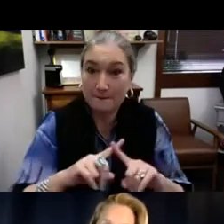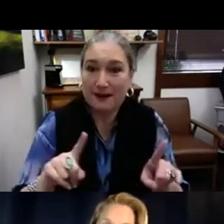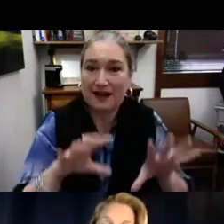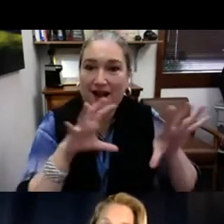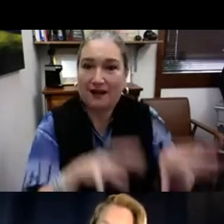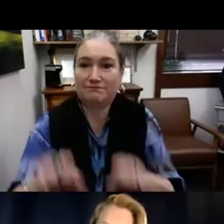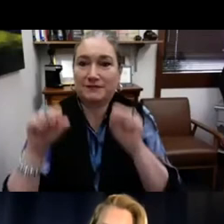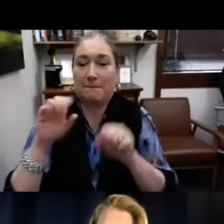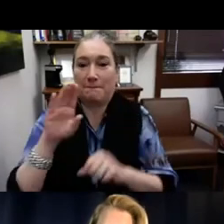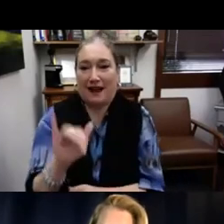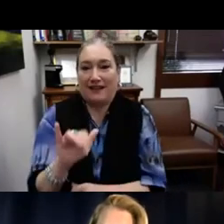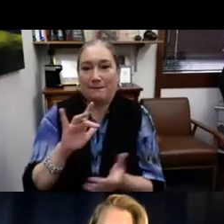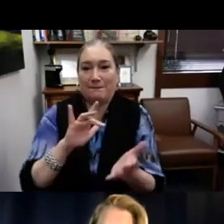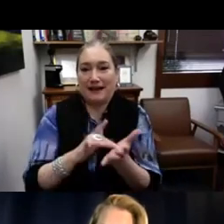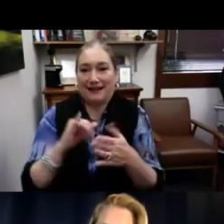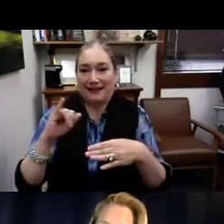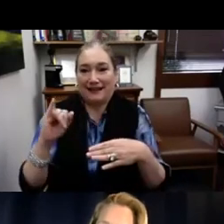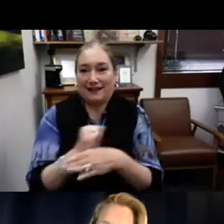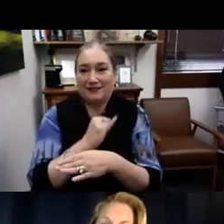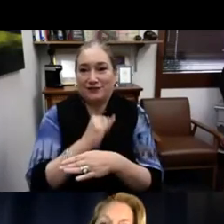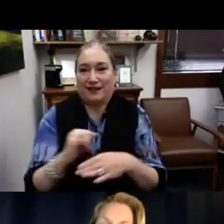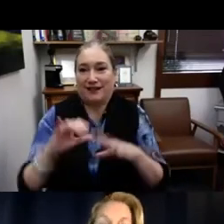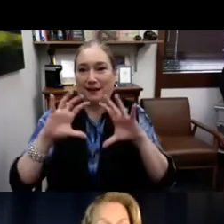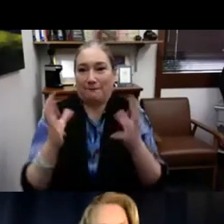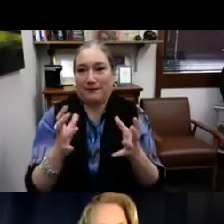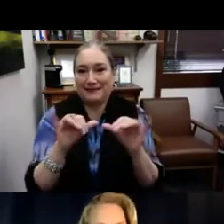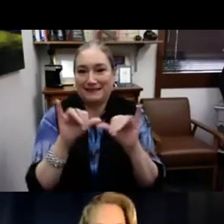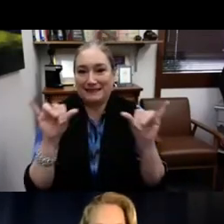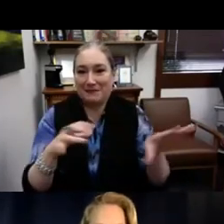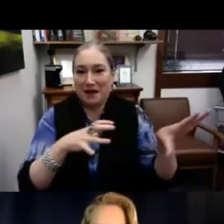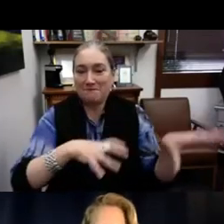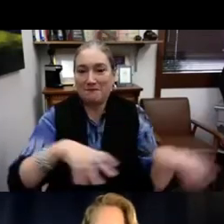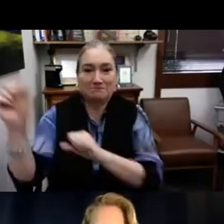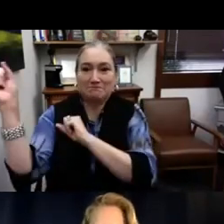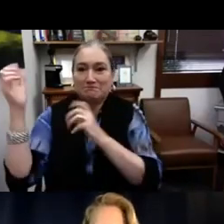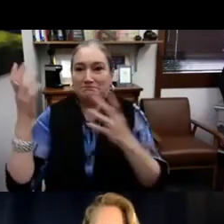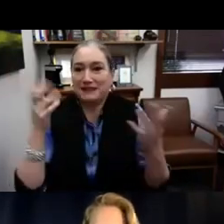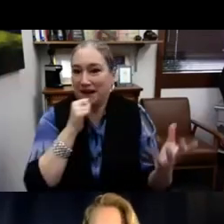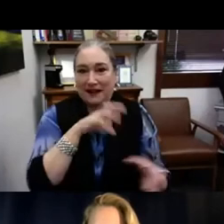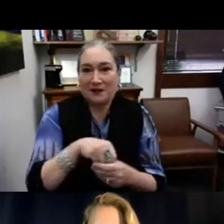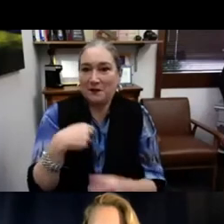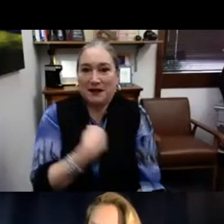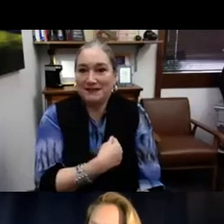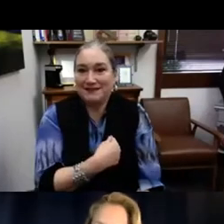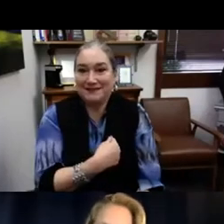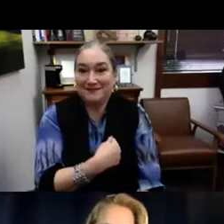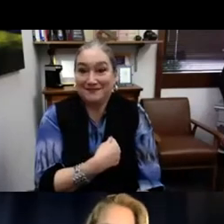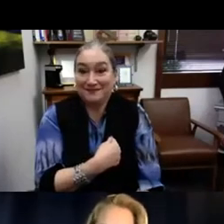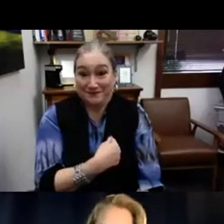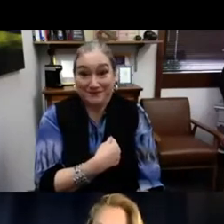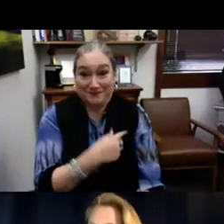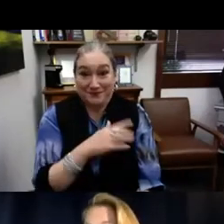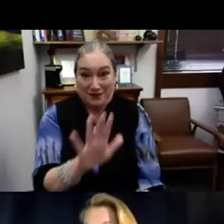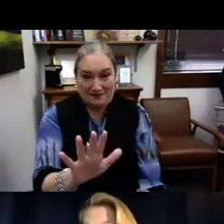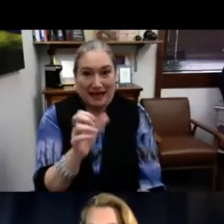was curated by the deaf community, but actually taken over by the medical industry. They totally took it out